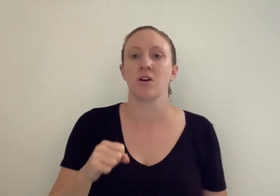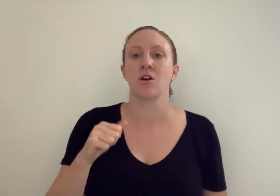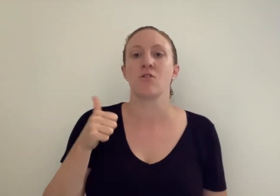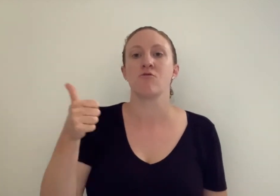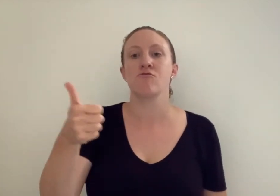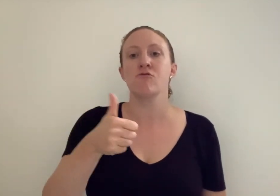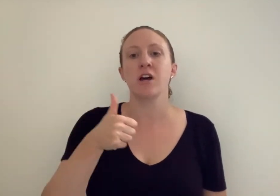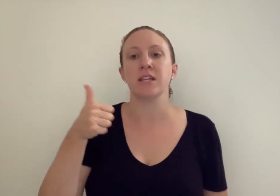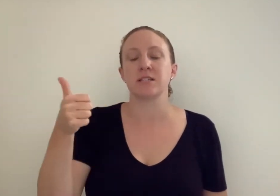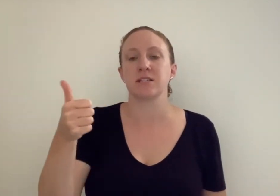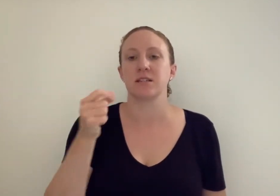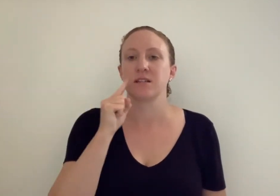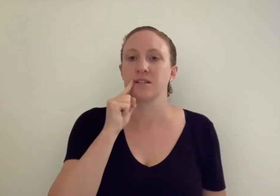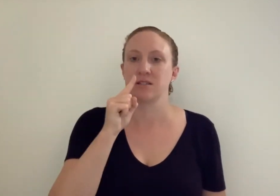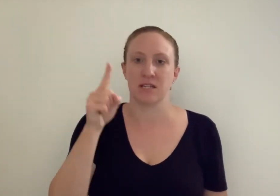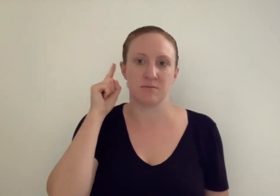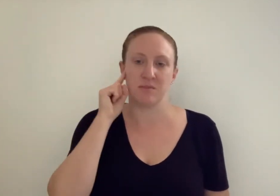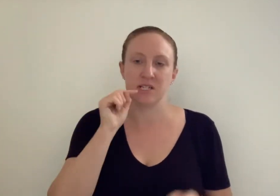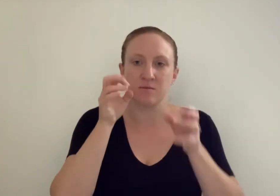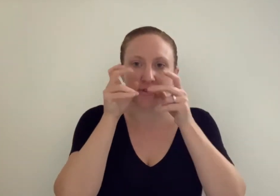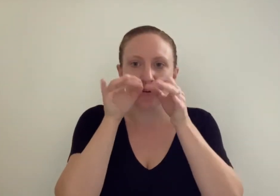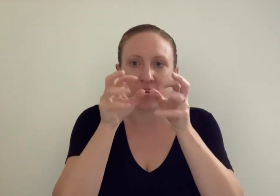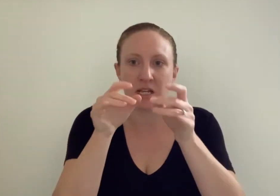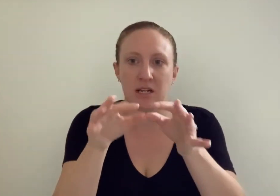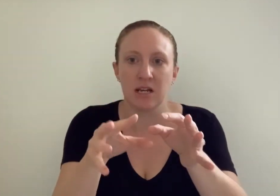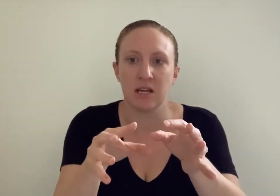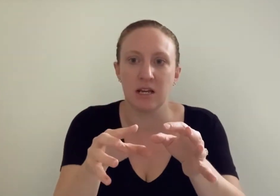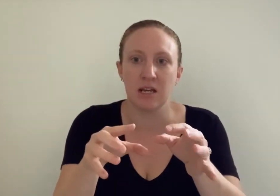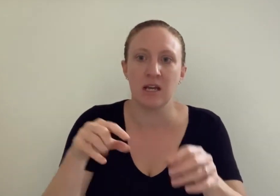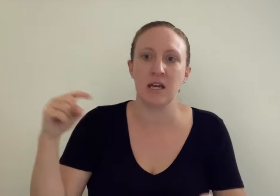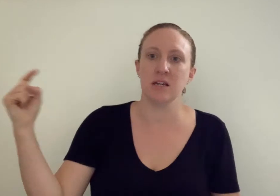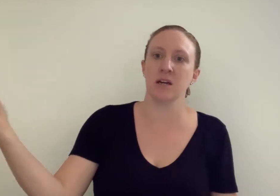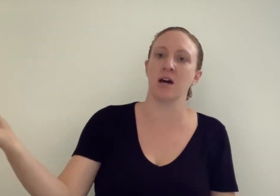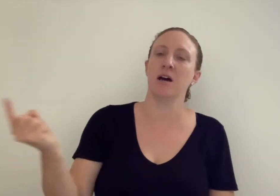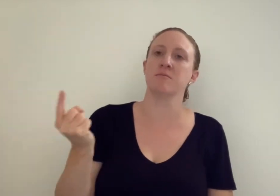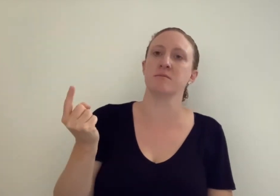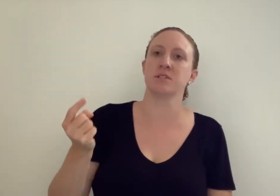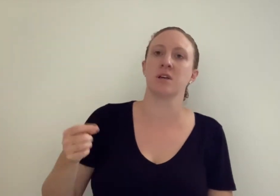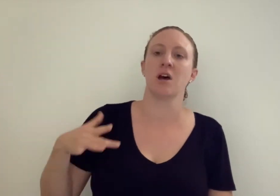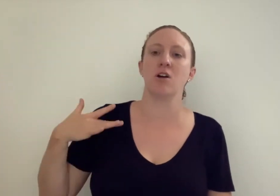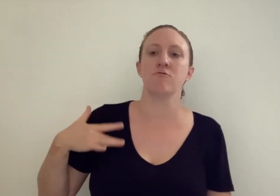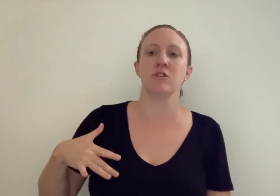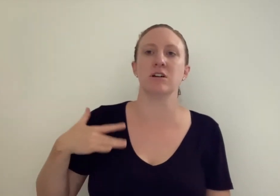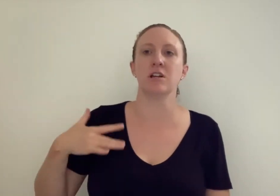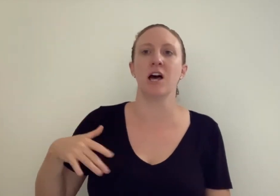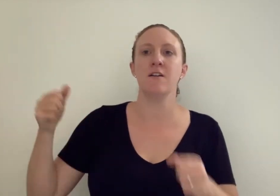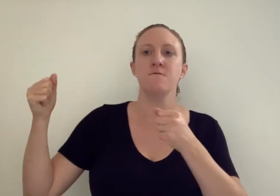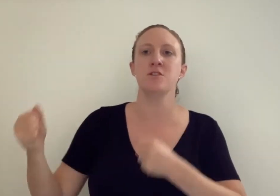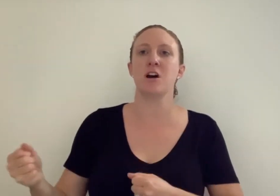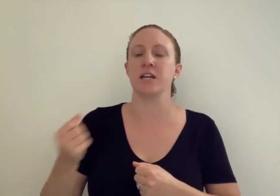Right, said Madam Dragon. Here comes a real live knight.